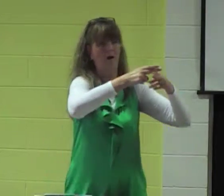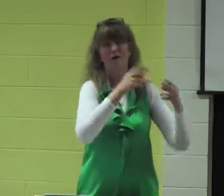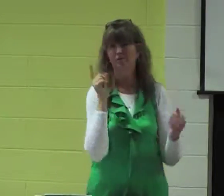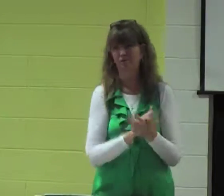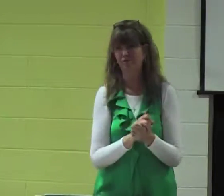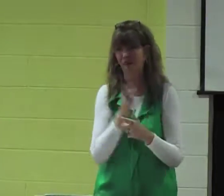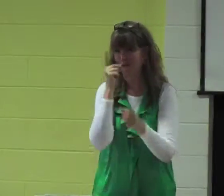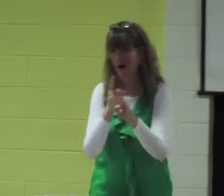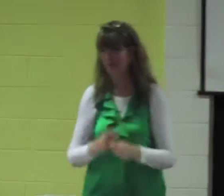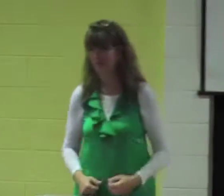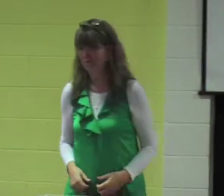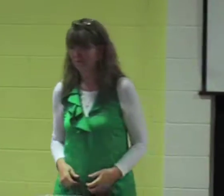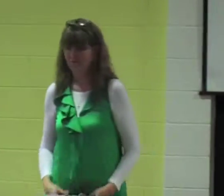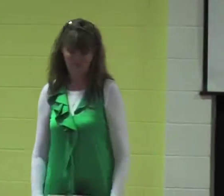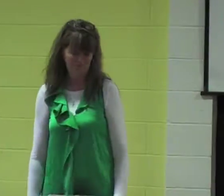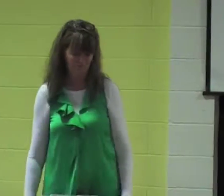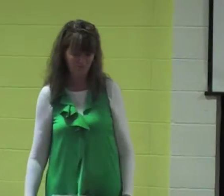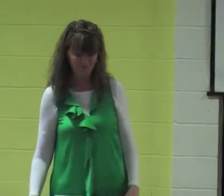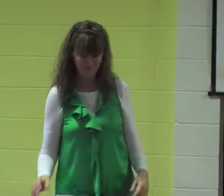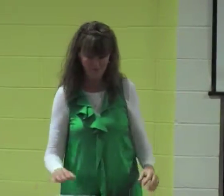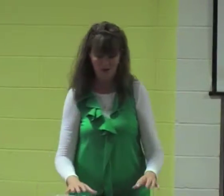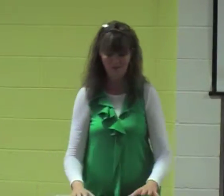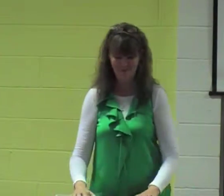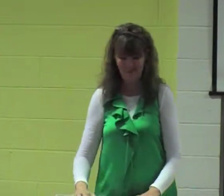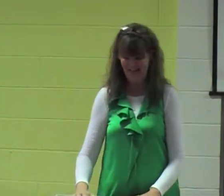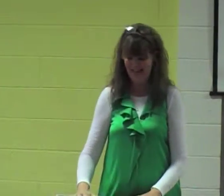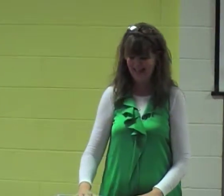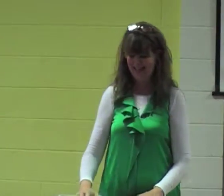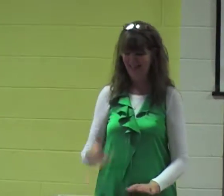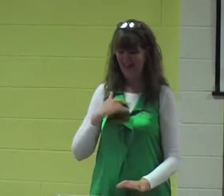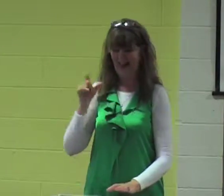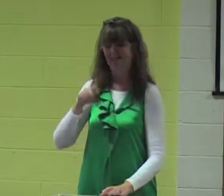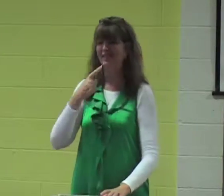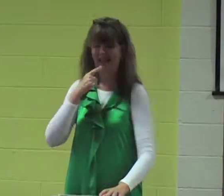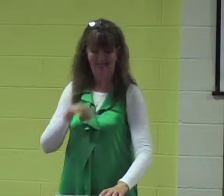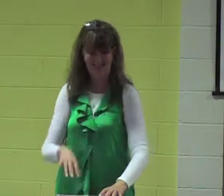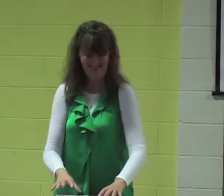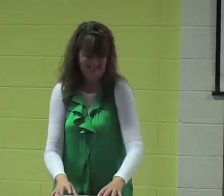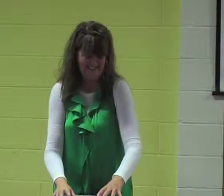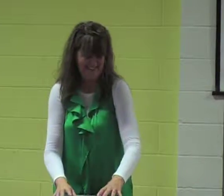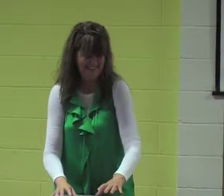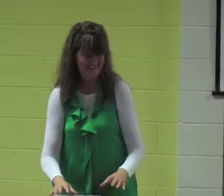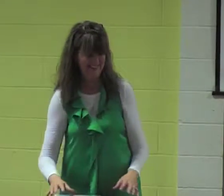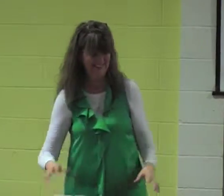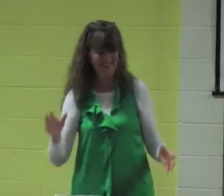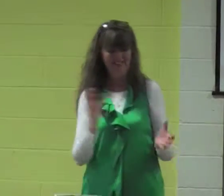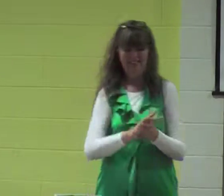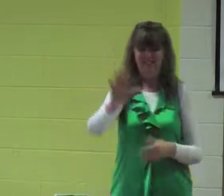This is kind of a temporary meeting place, right? All right. I felt like I just needed to say that.